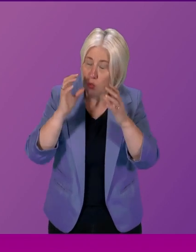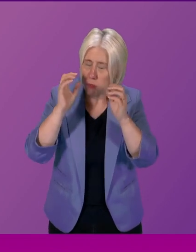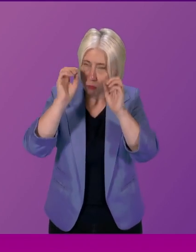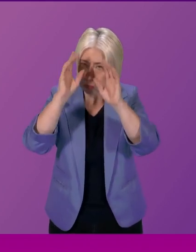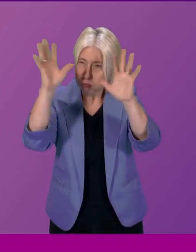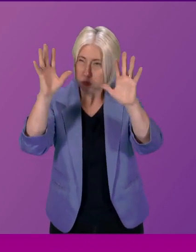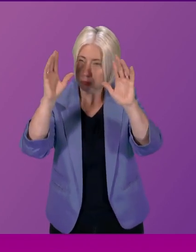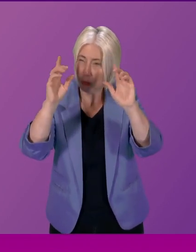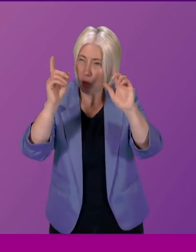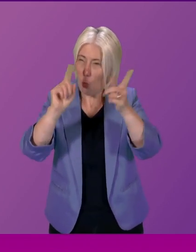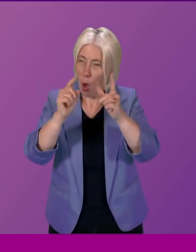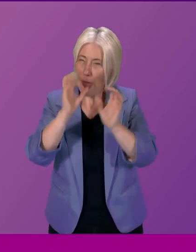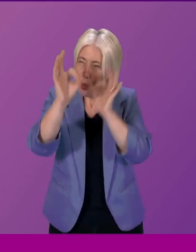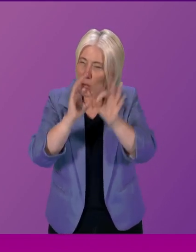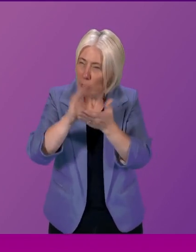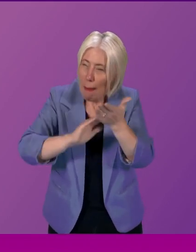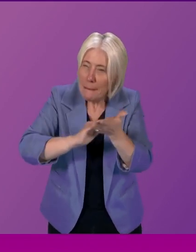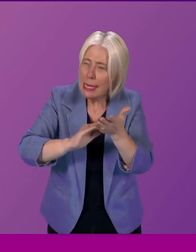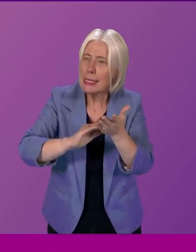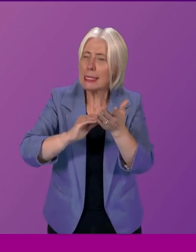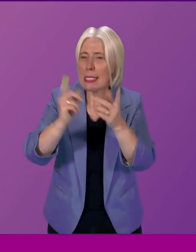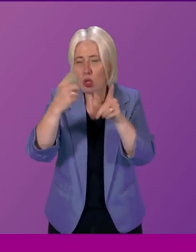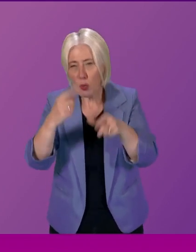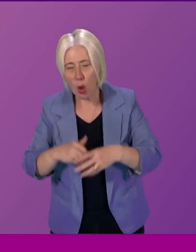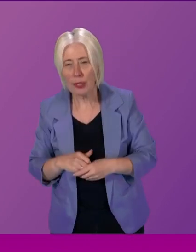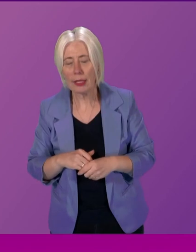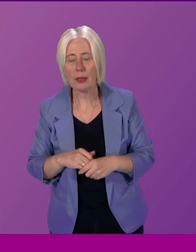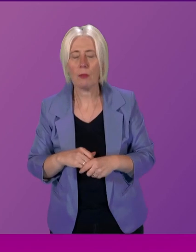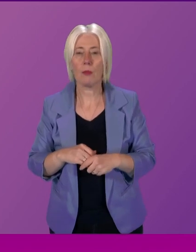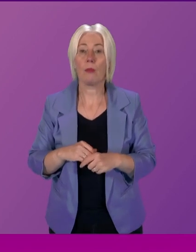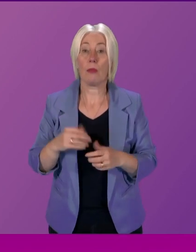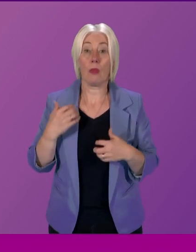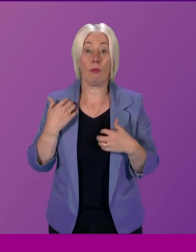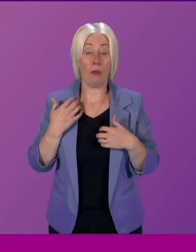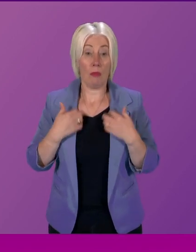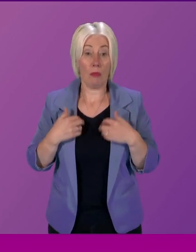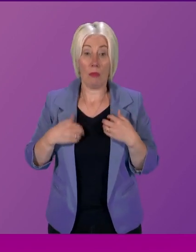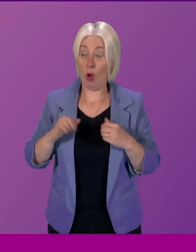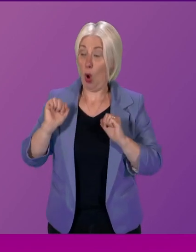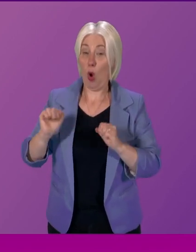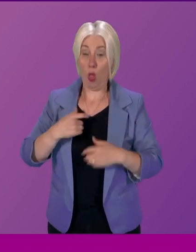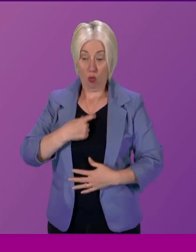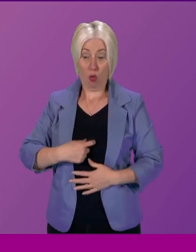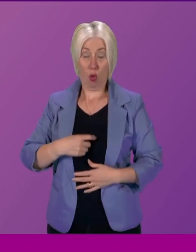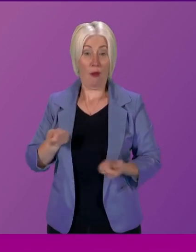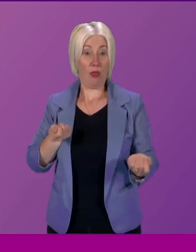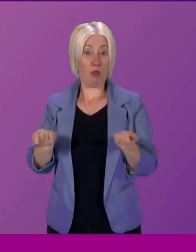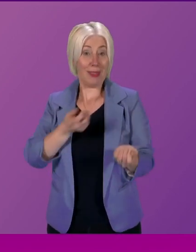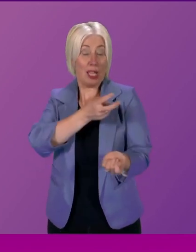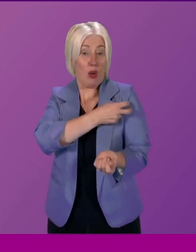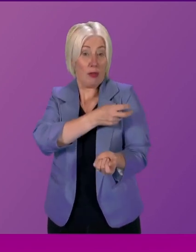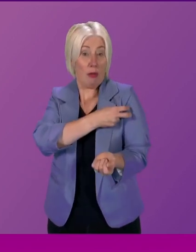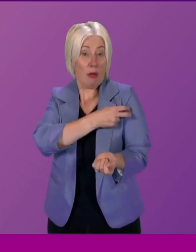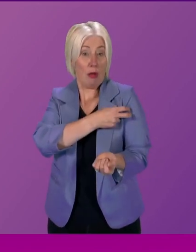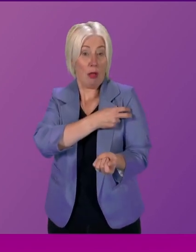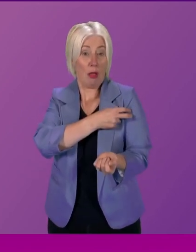and the sorts of responses we can have interesting contributions on the role of the presiding officer and of course the absence of the